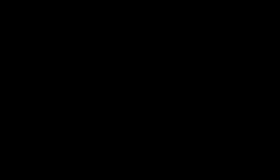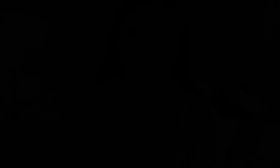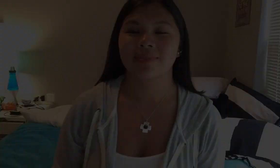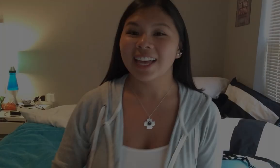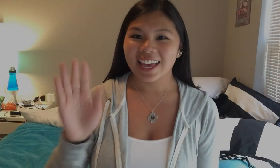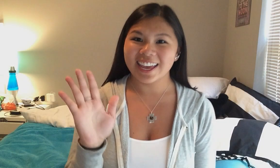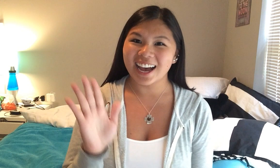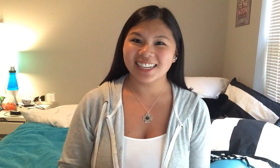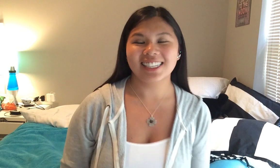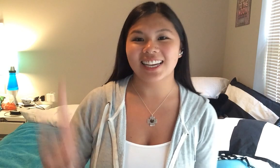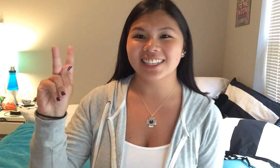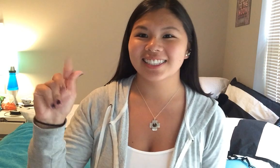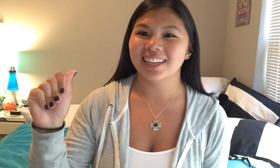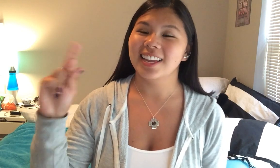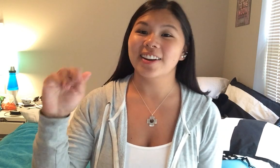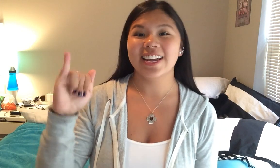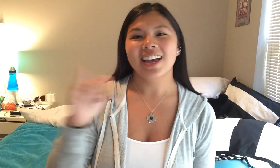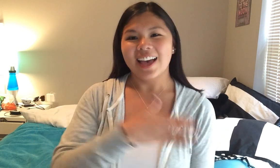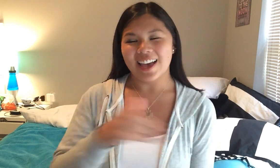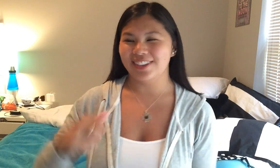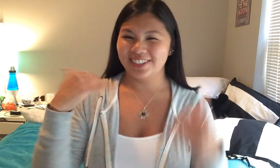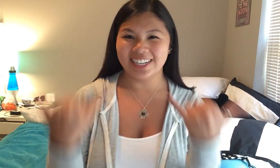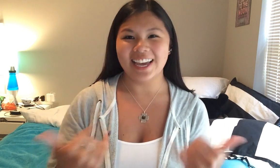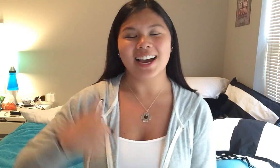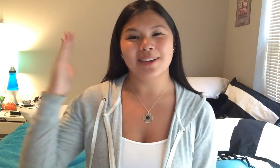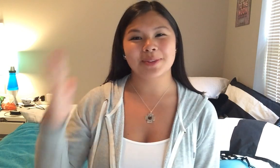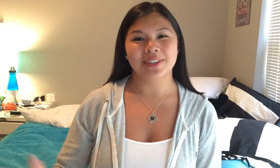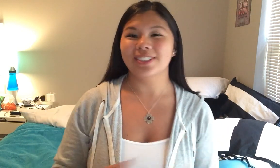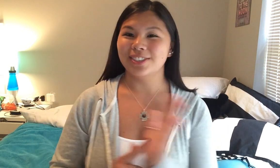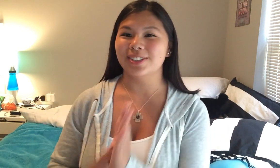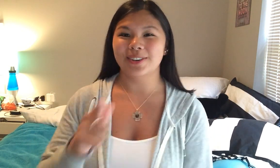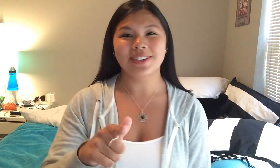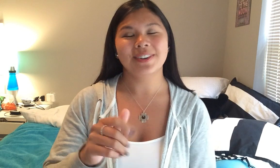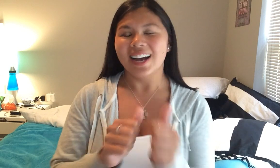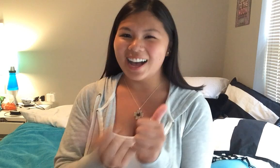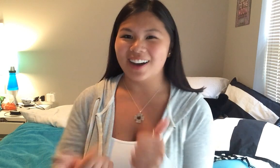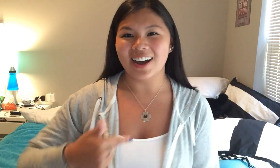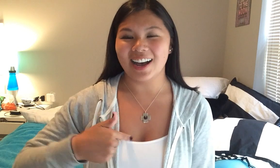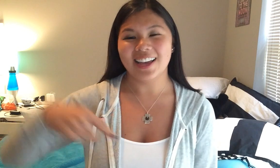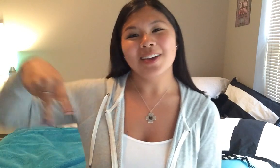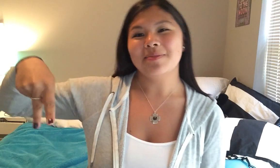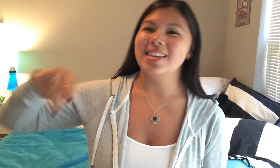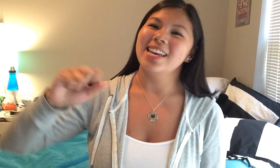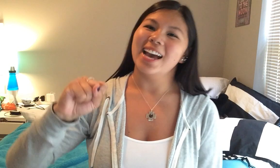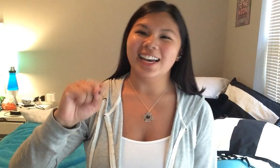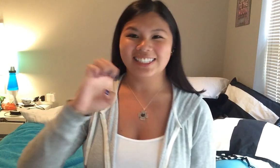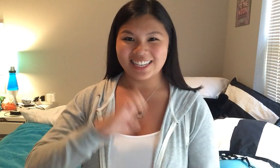hey guys it's Carrie and today I'm going to show you how I PSE